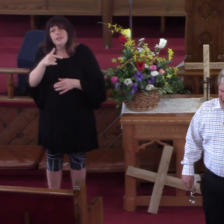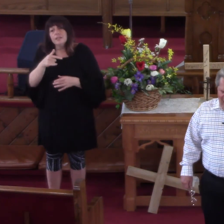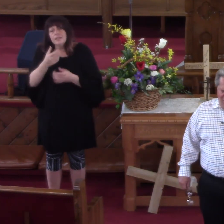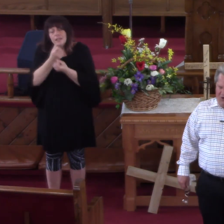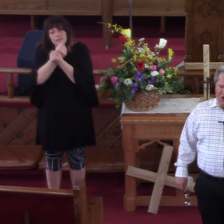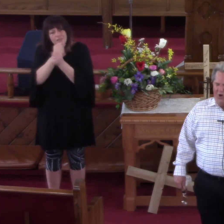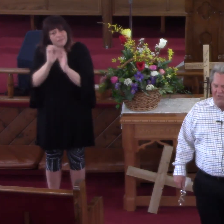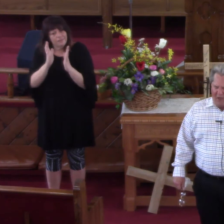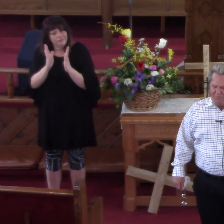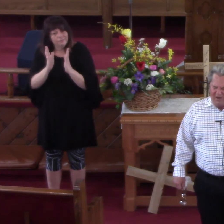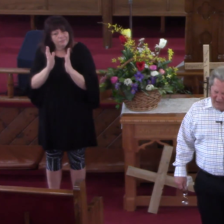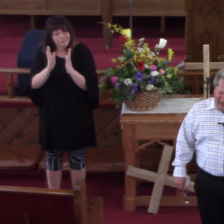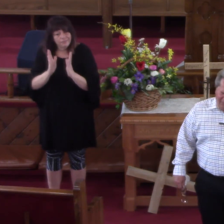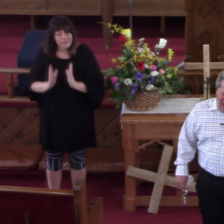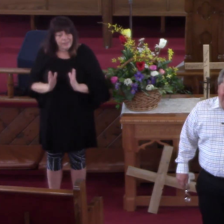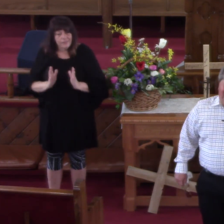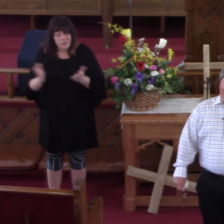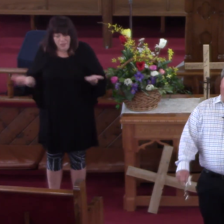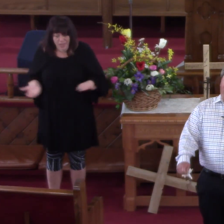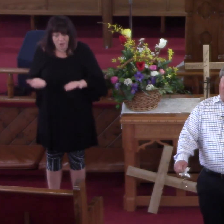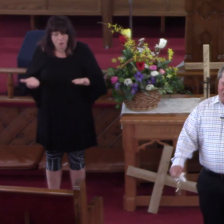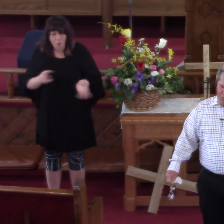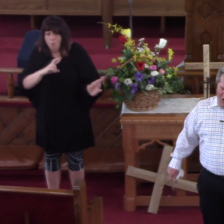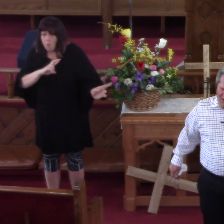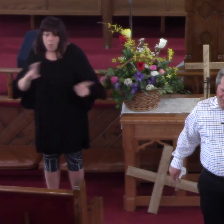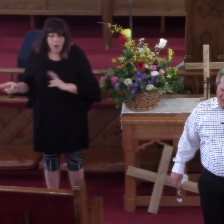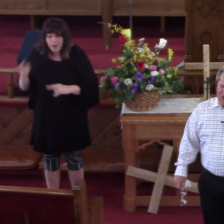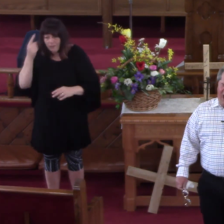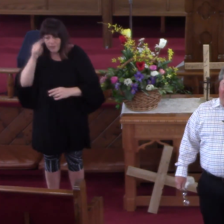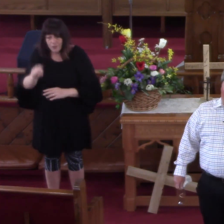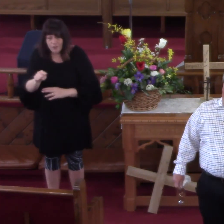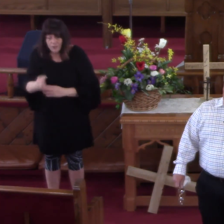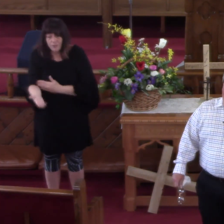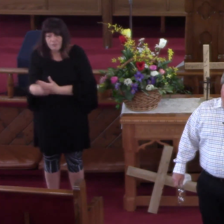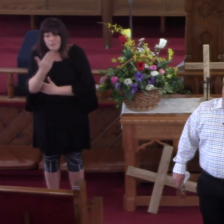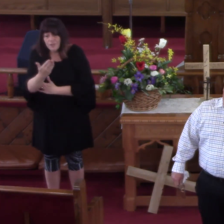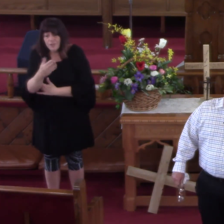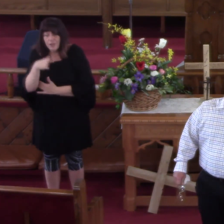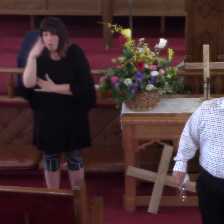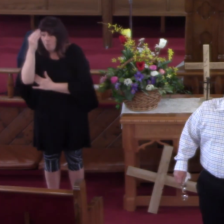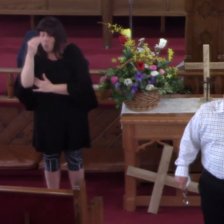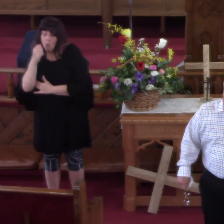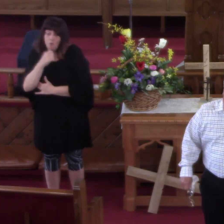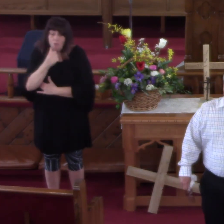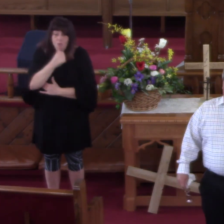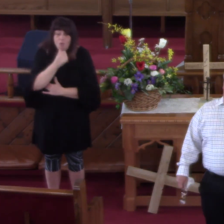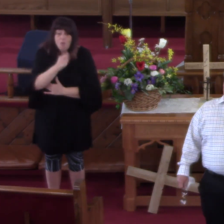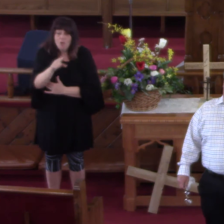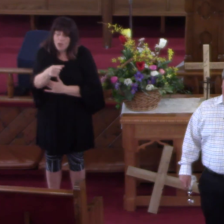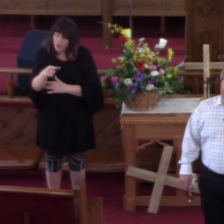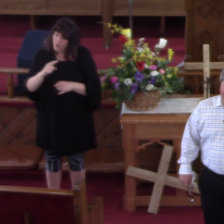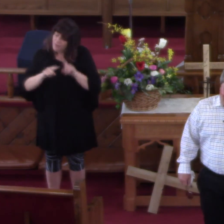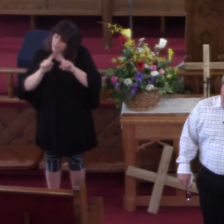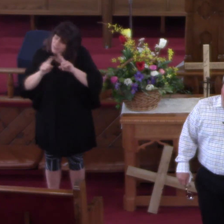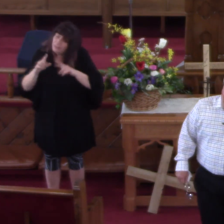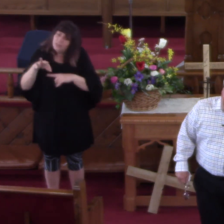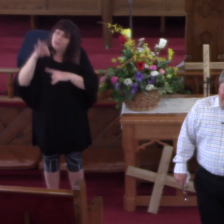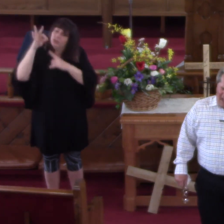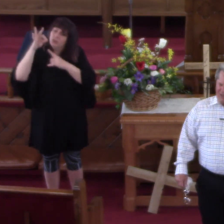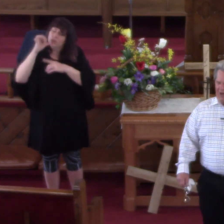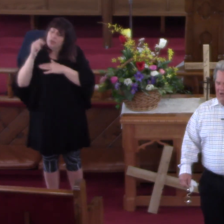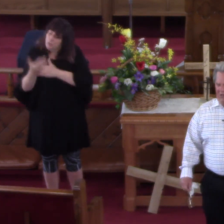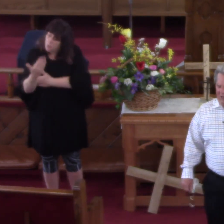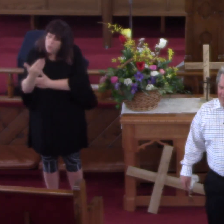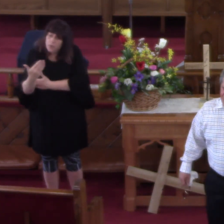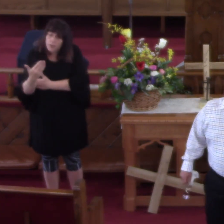Boy And Girl That Believe And That This Morning That You Have A New Opportunity I Thought My Friend